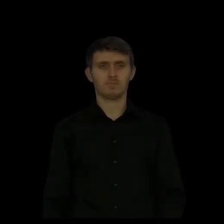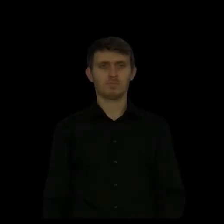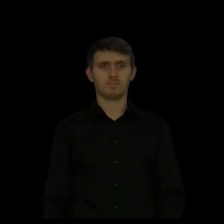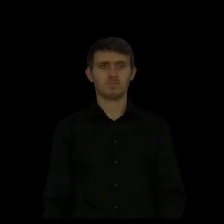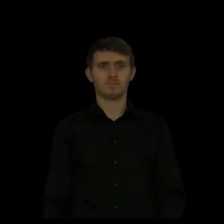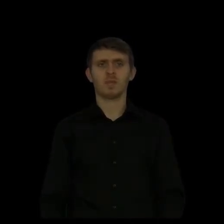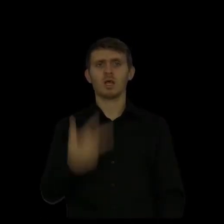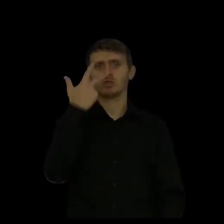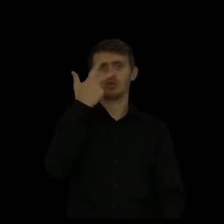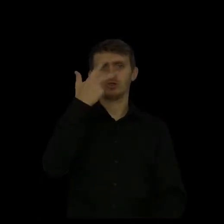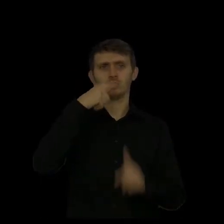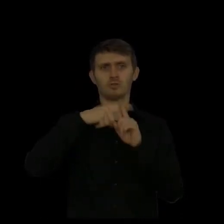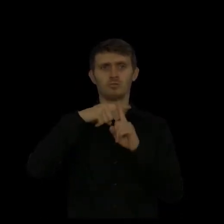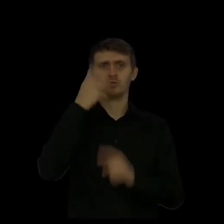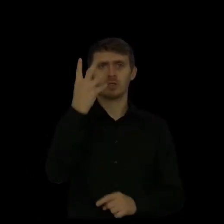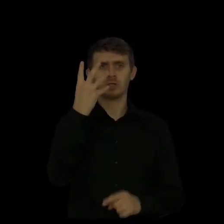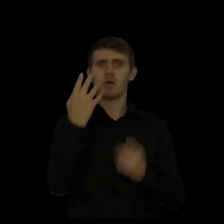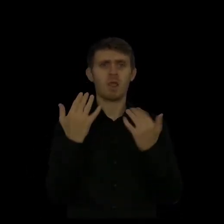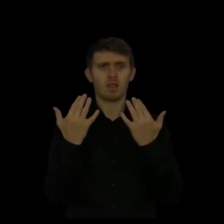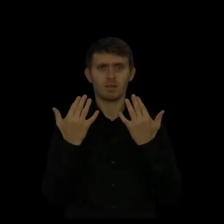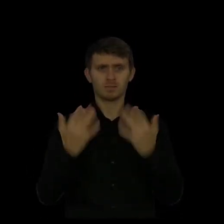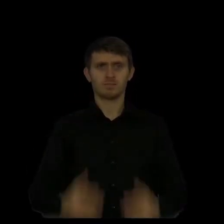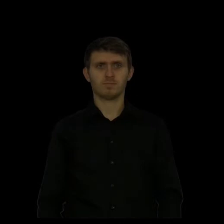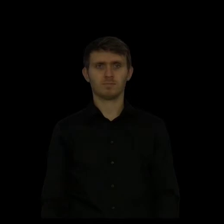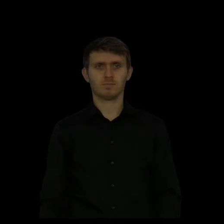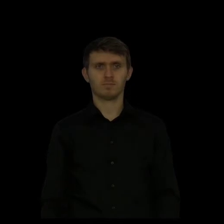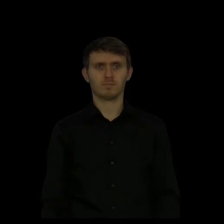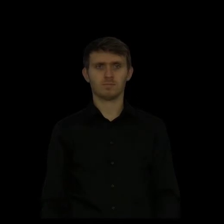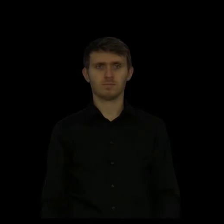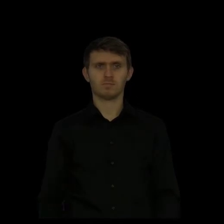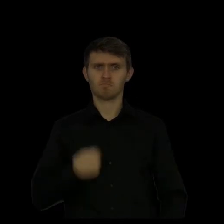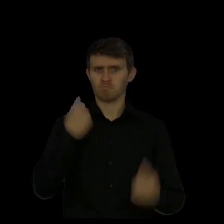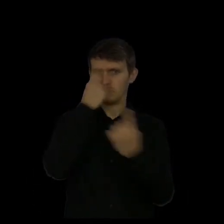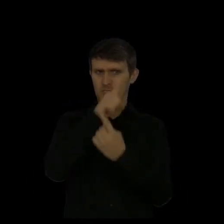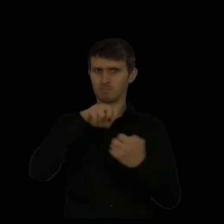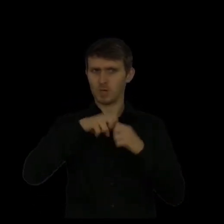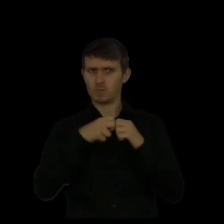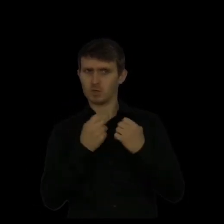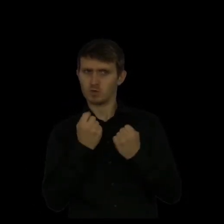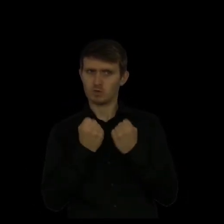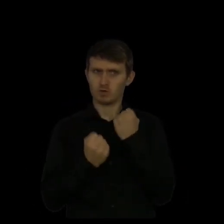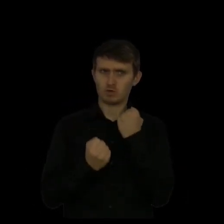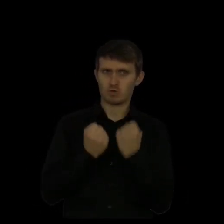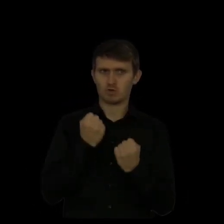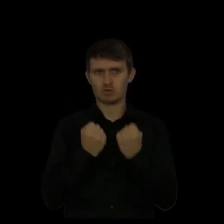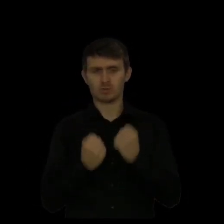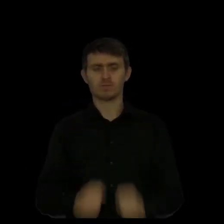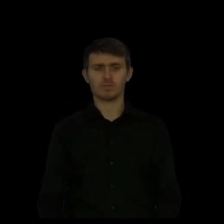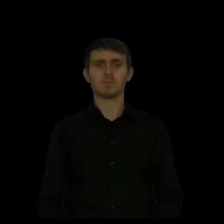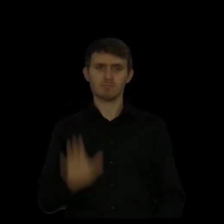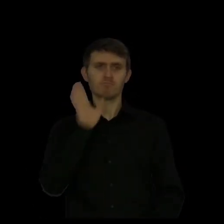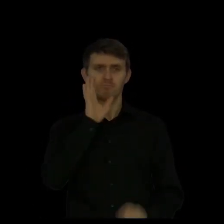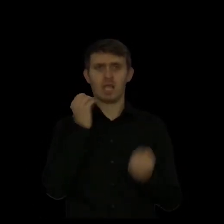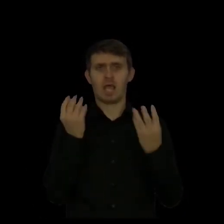that theme. What is 3 plus 4? This is, I think,